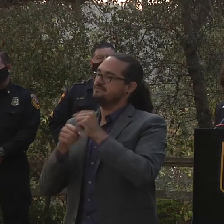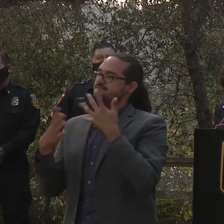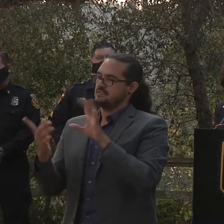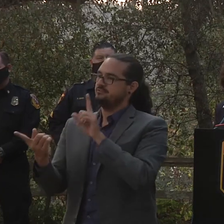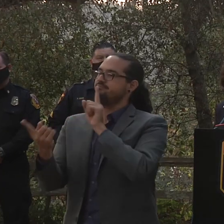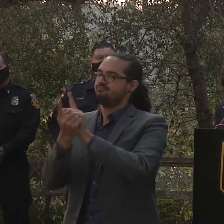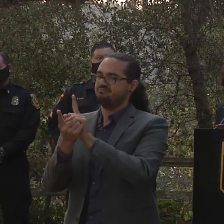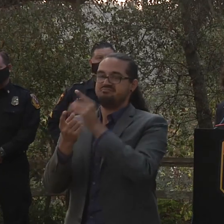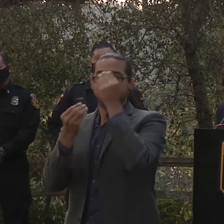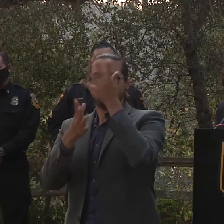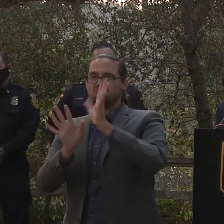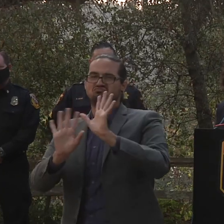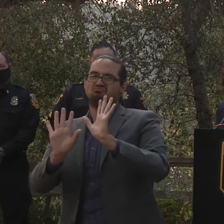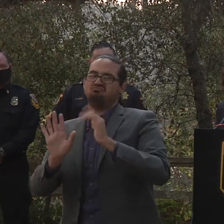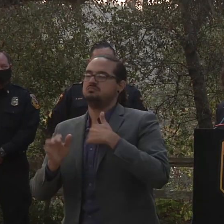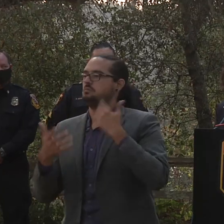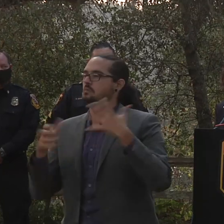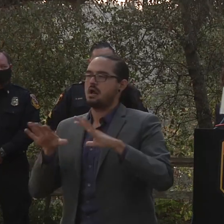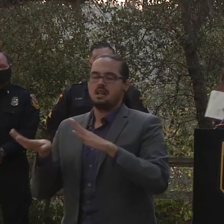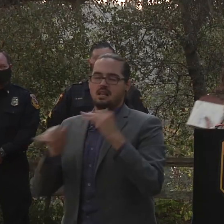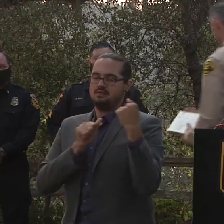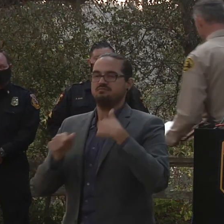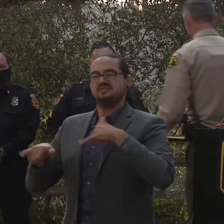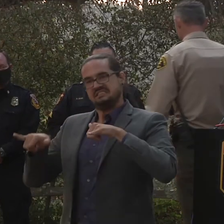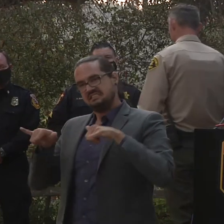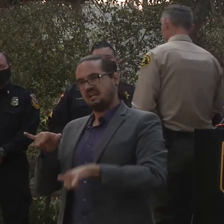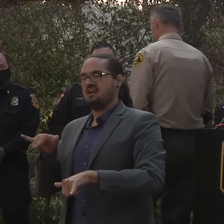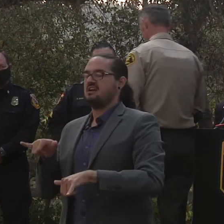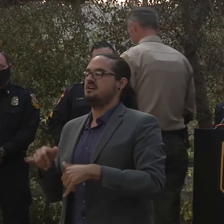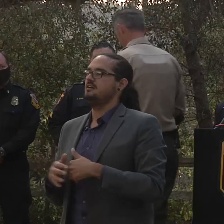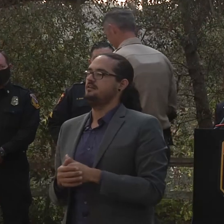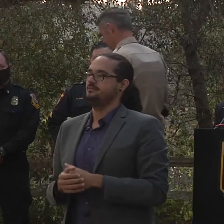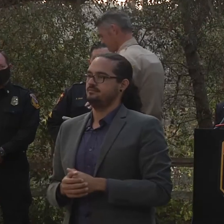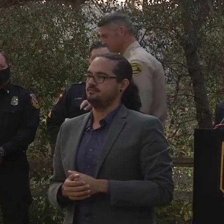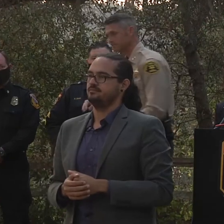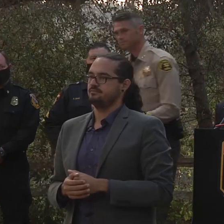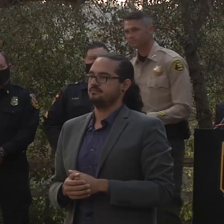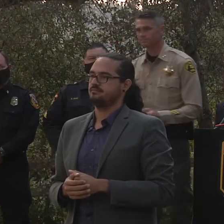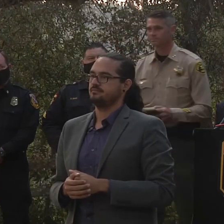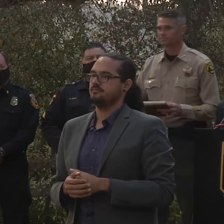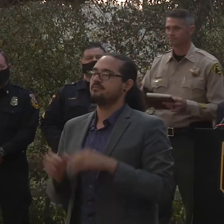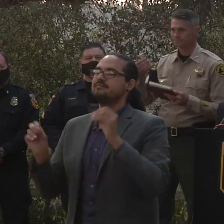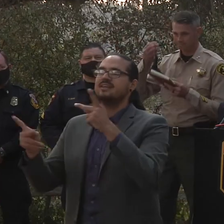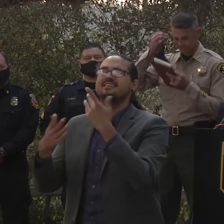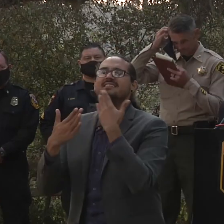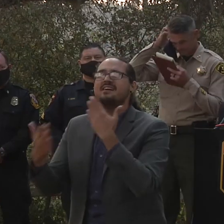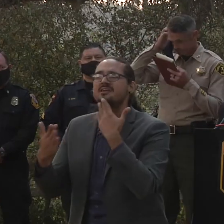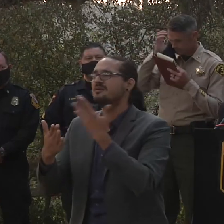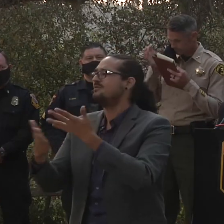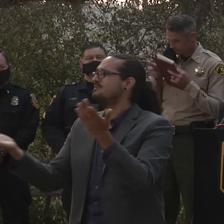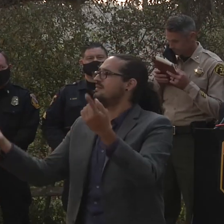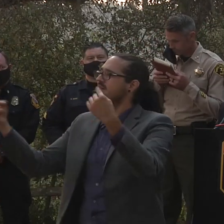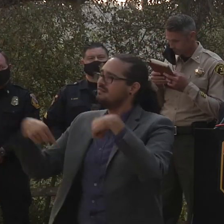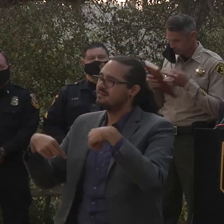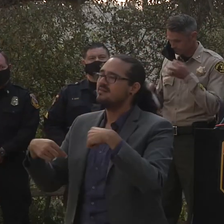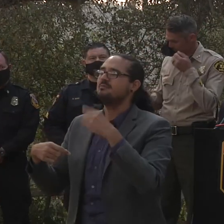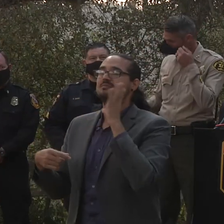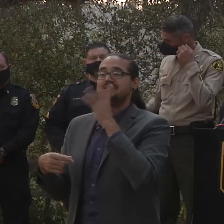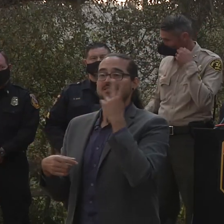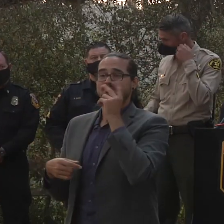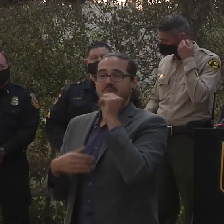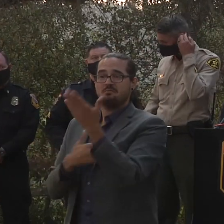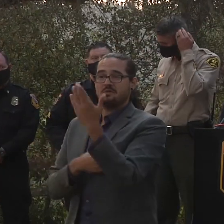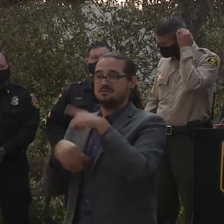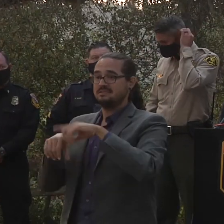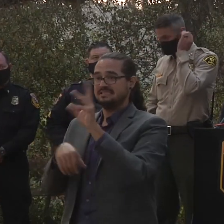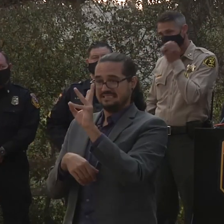all right thanks everybody for joining us uh we'll see everybody back here at 6 a.m